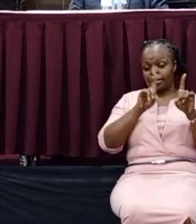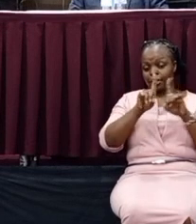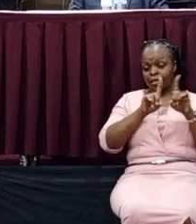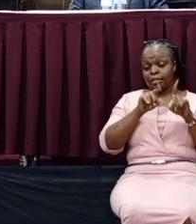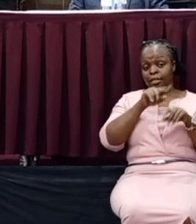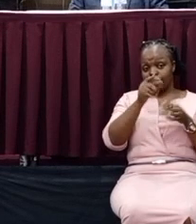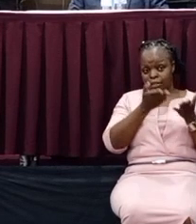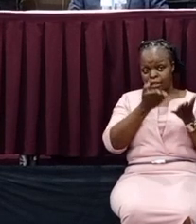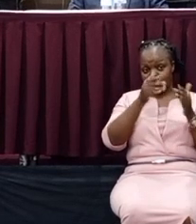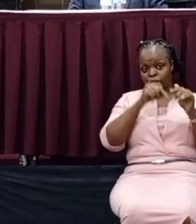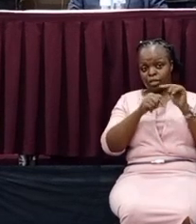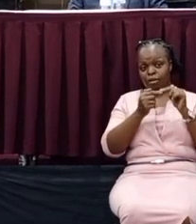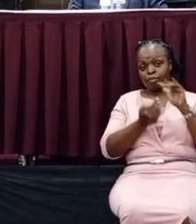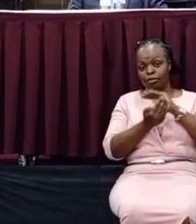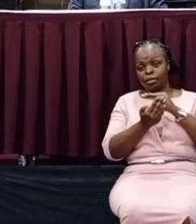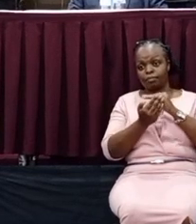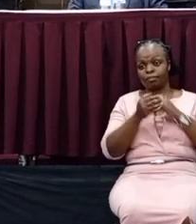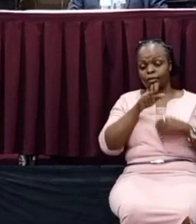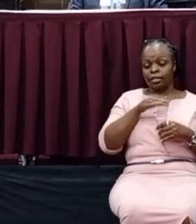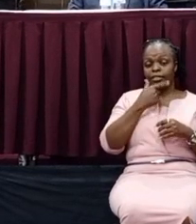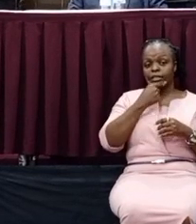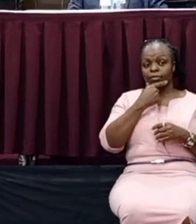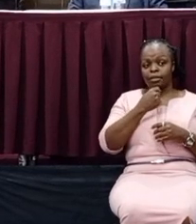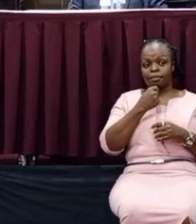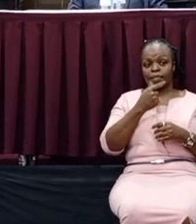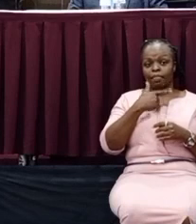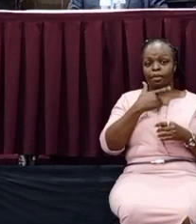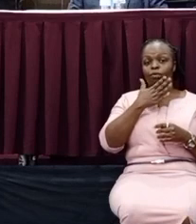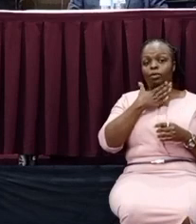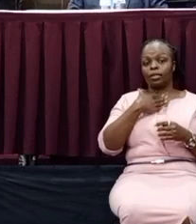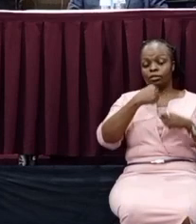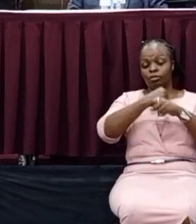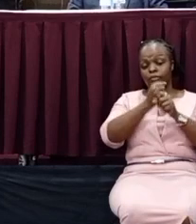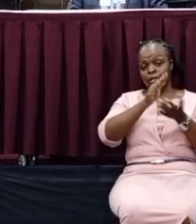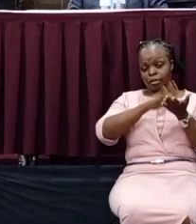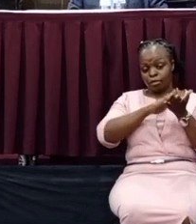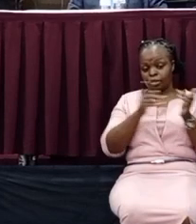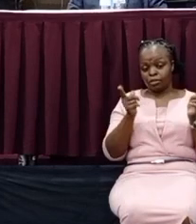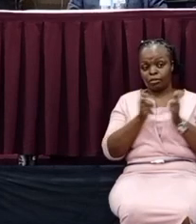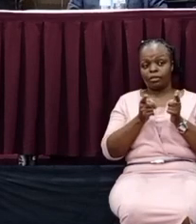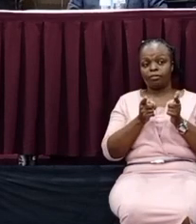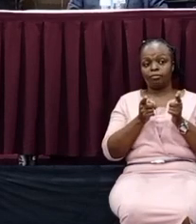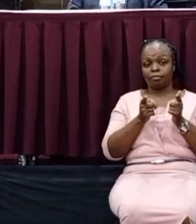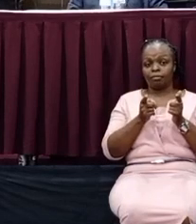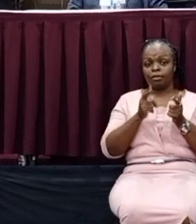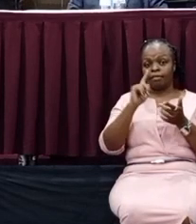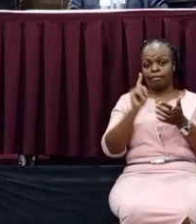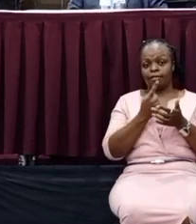So, ladies and gentlemen, I want to make my remarks very brief. First of all, I wish to